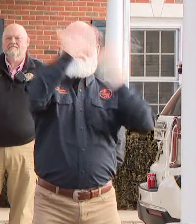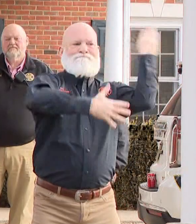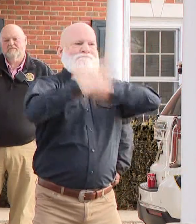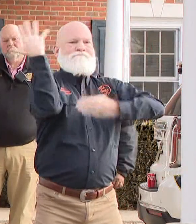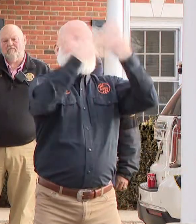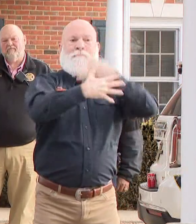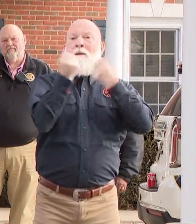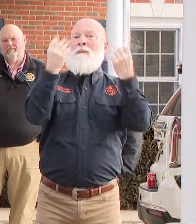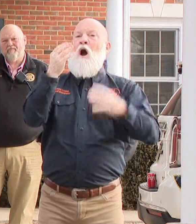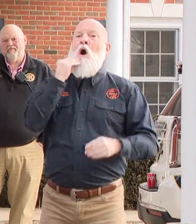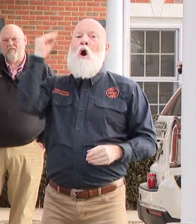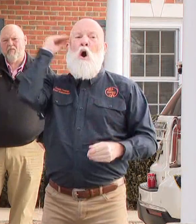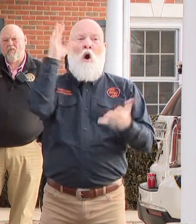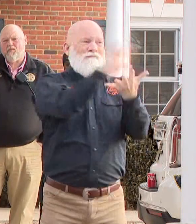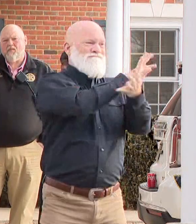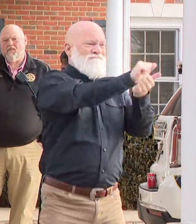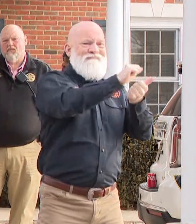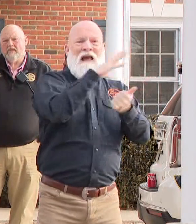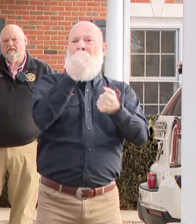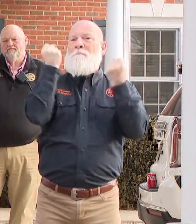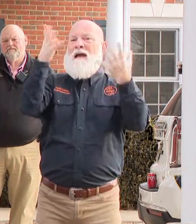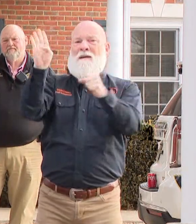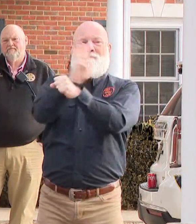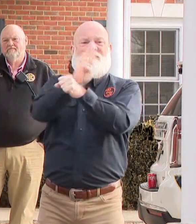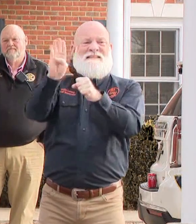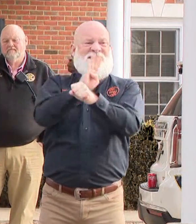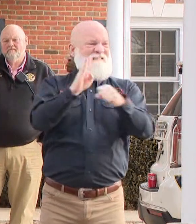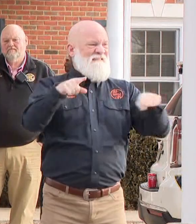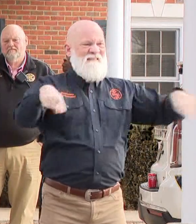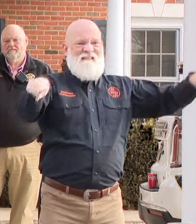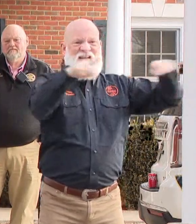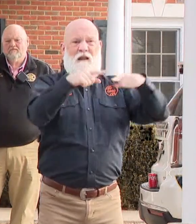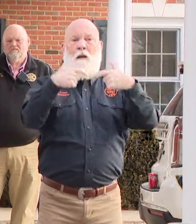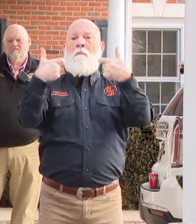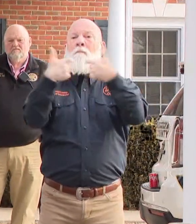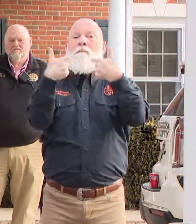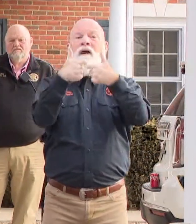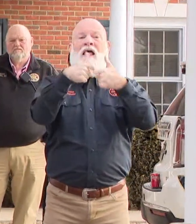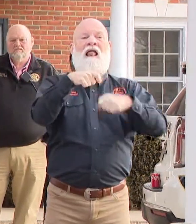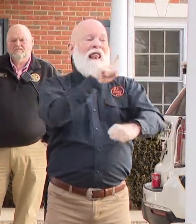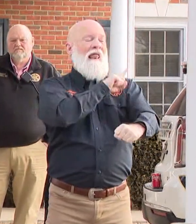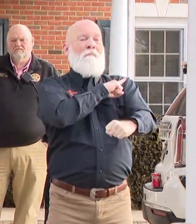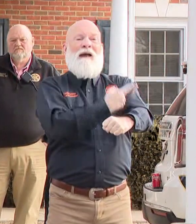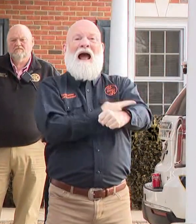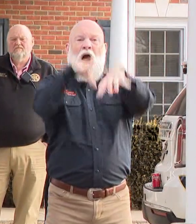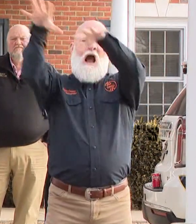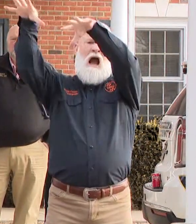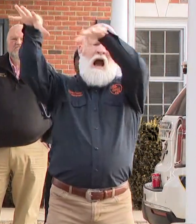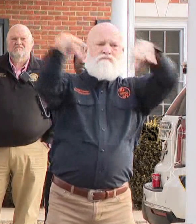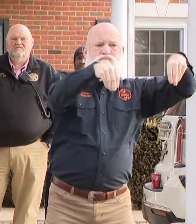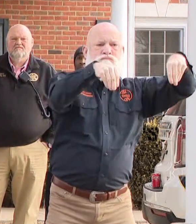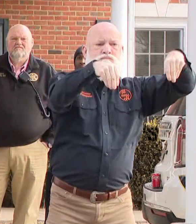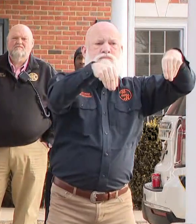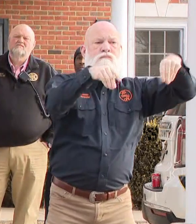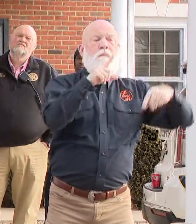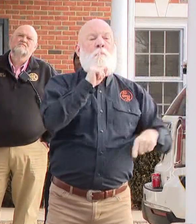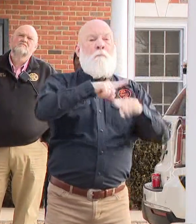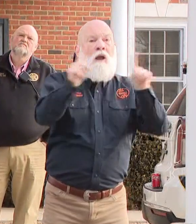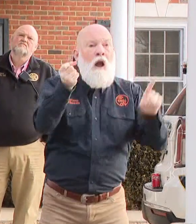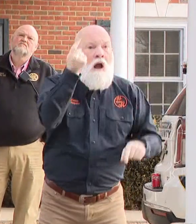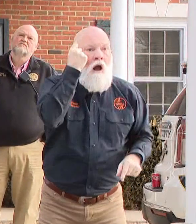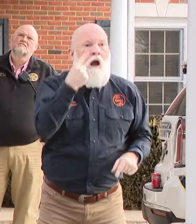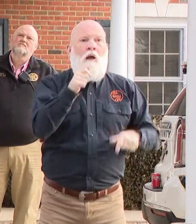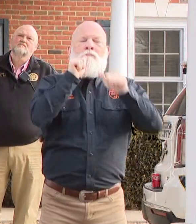no power since Thursday evening. It is a blessing to report that Spalding County and the City of Griffin have had no